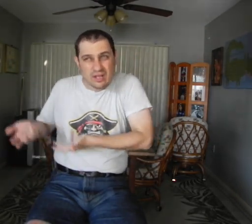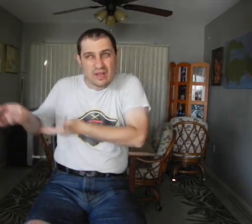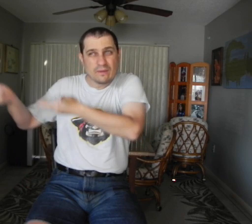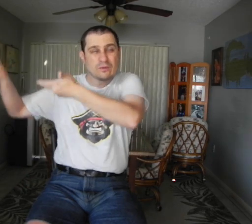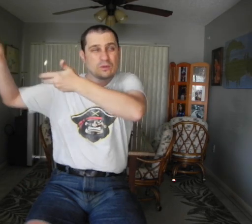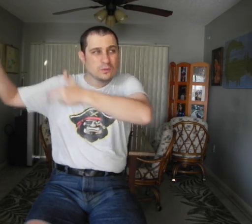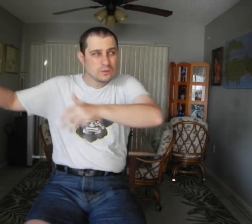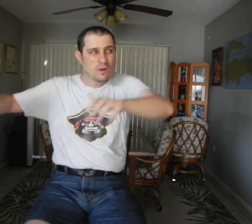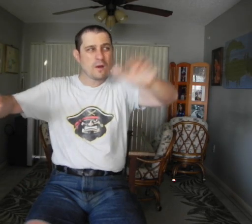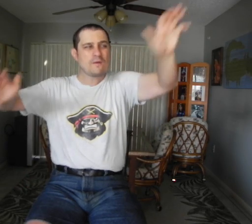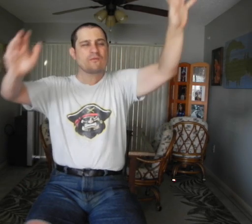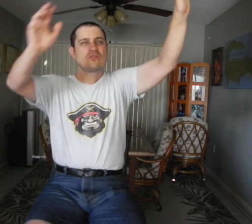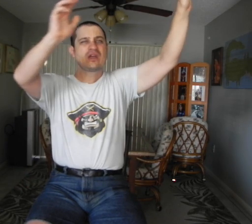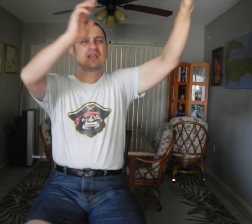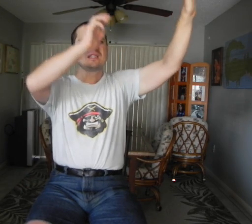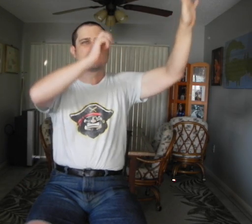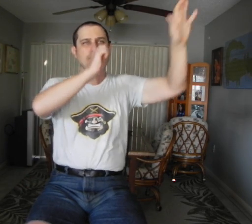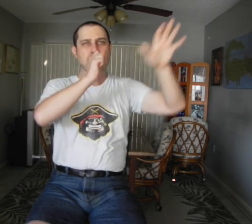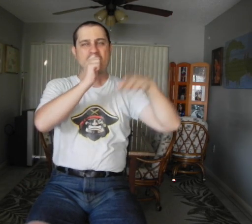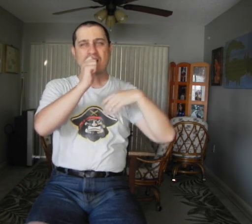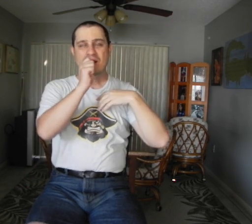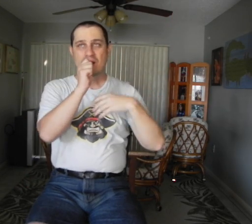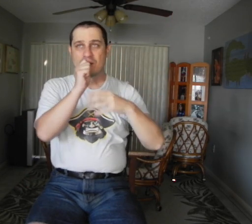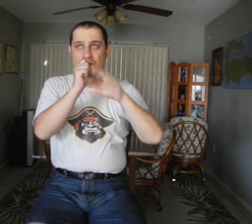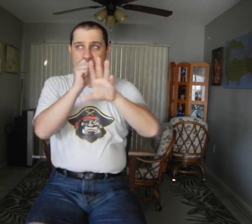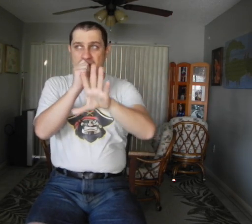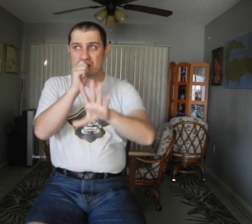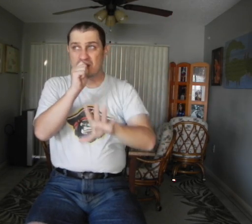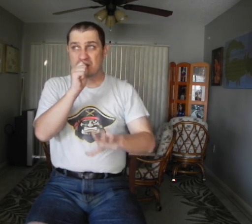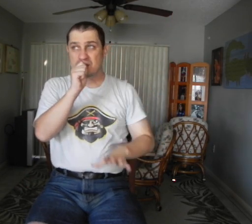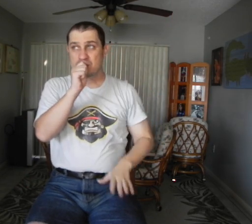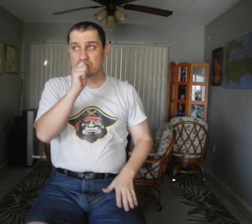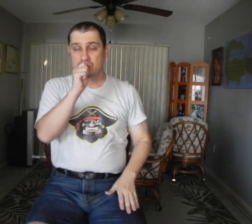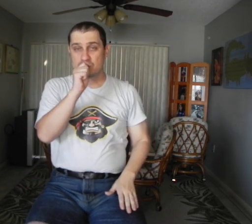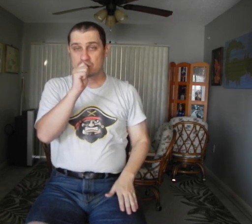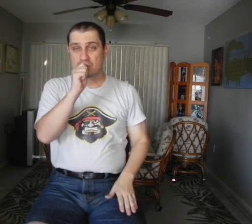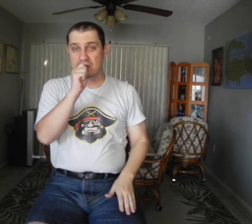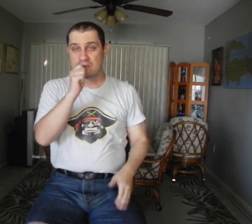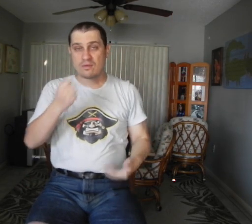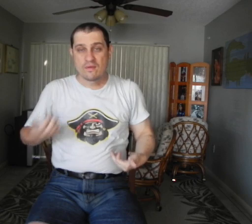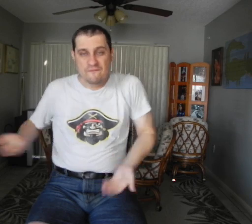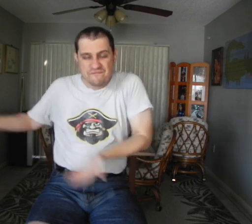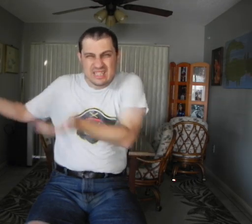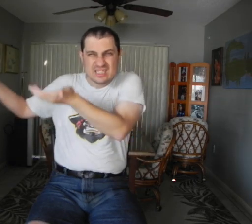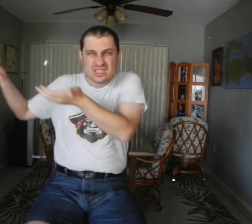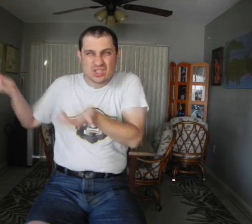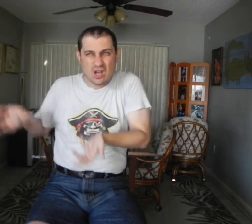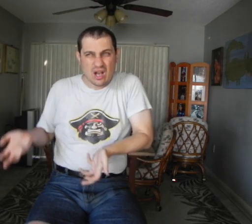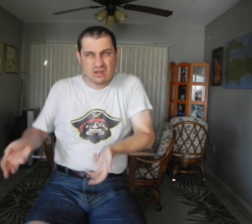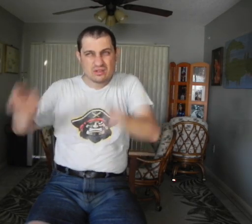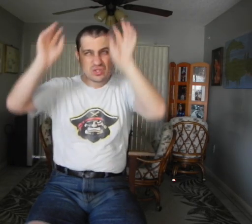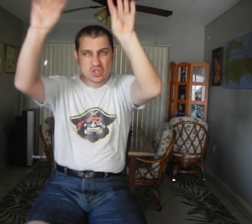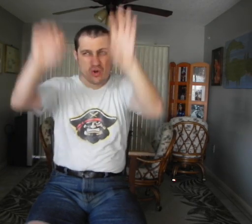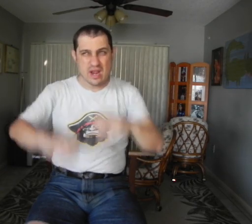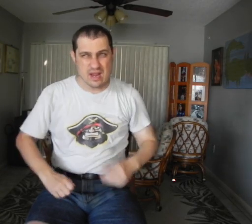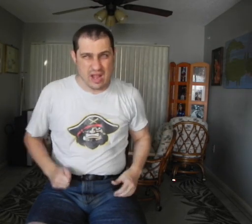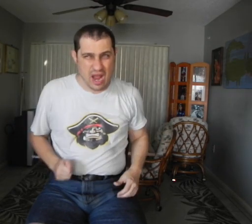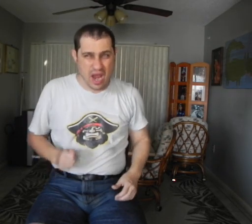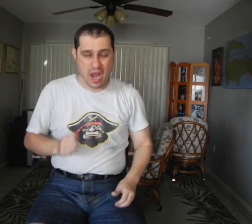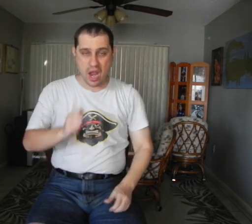Leave it all faced in black Baby, say in your dream You could face the song in your sleep Hey!